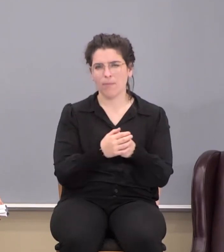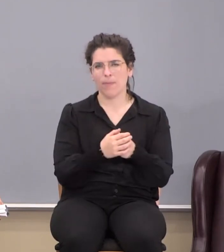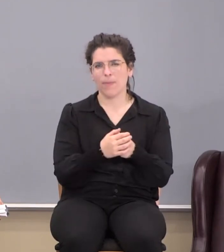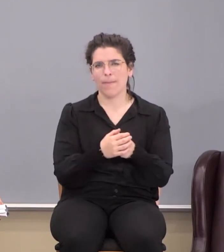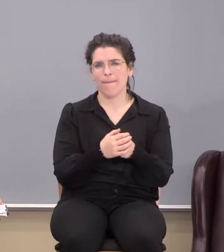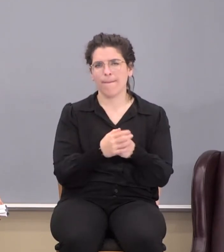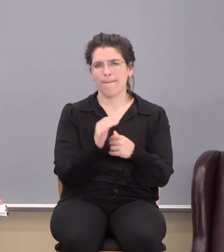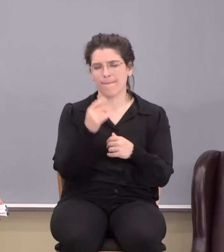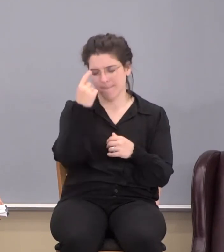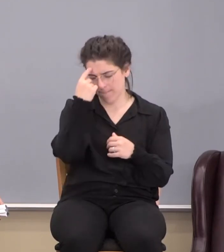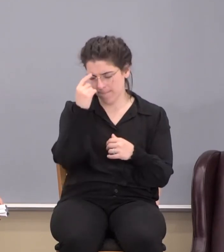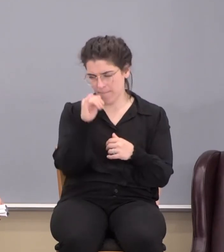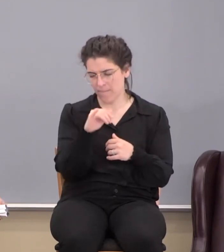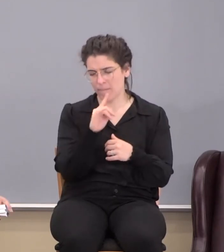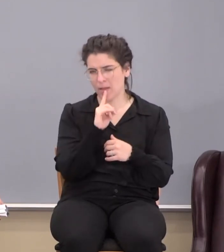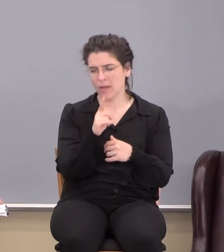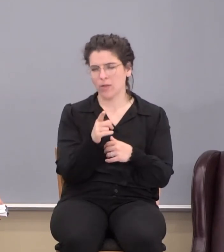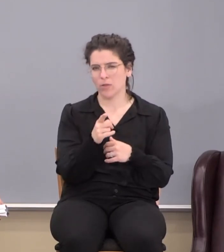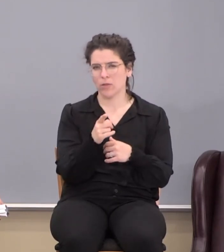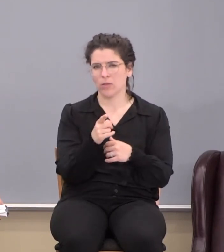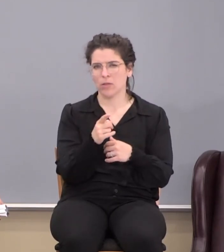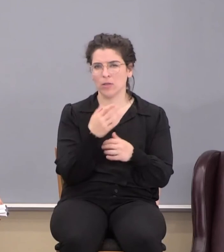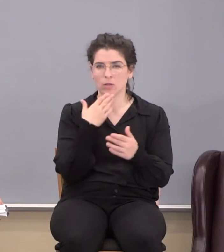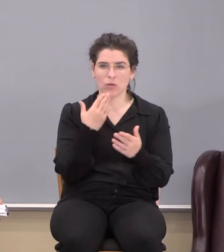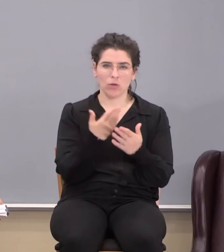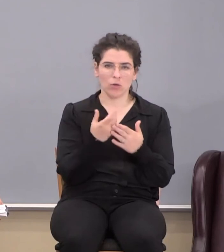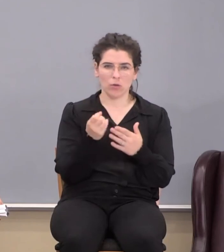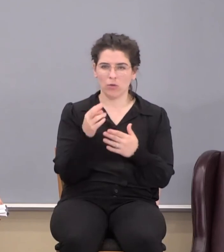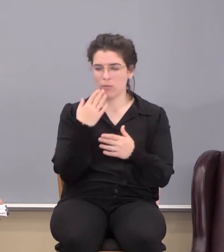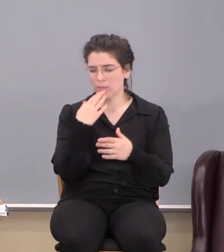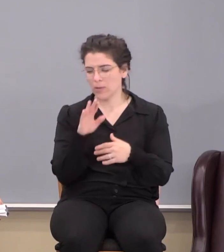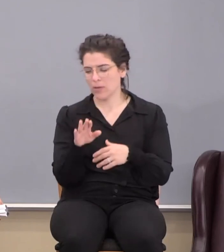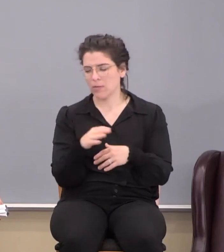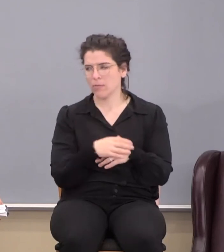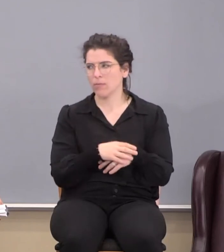Do you think that actually is a good thing or a bad thing?